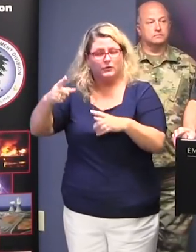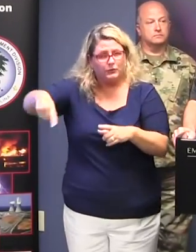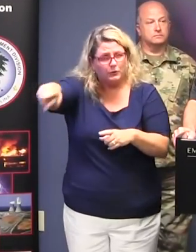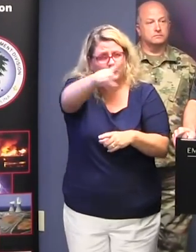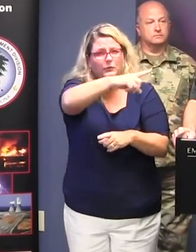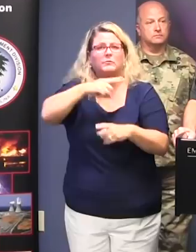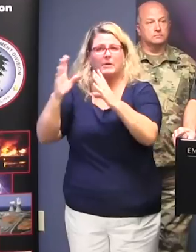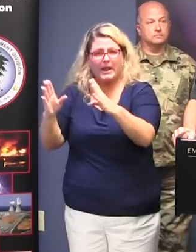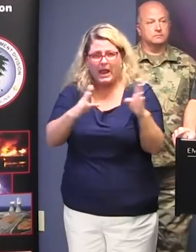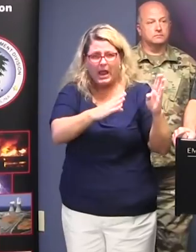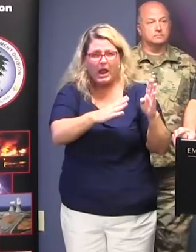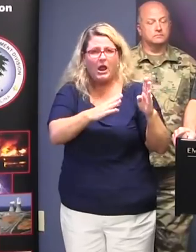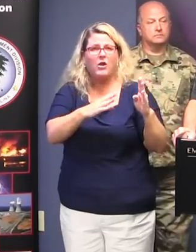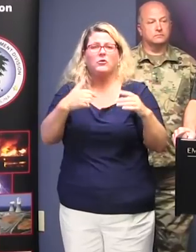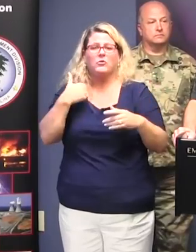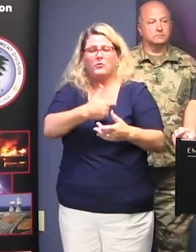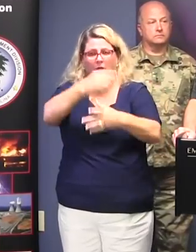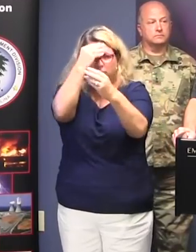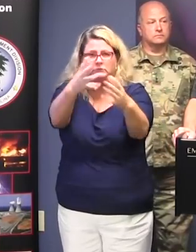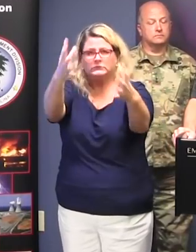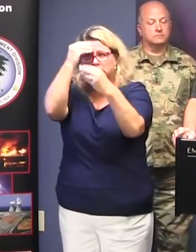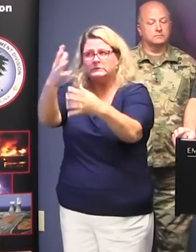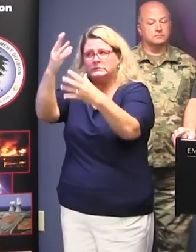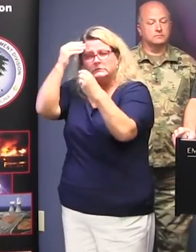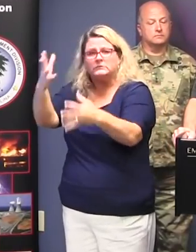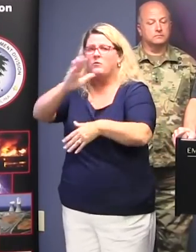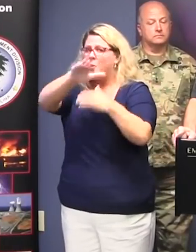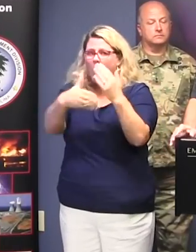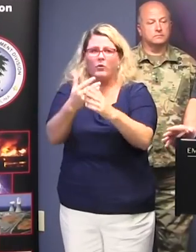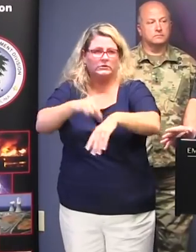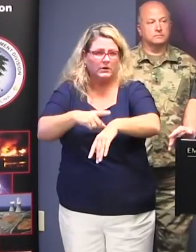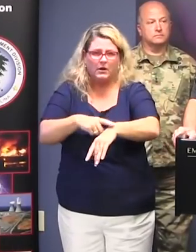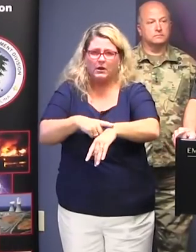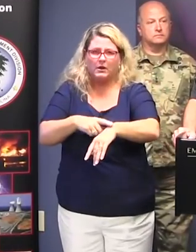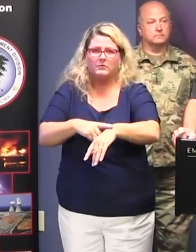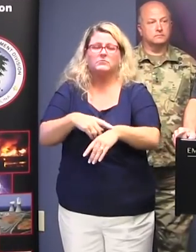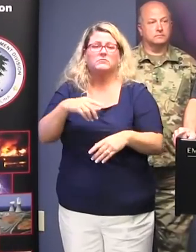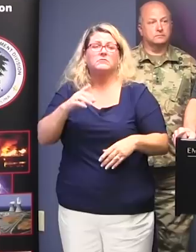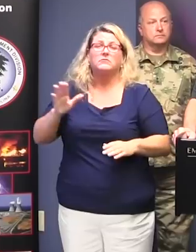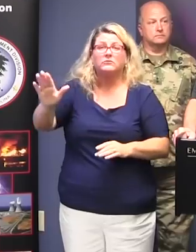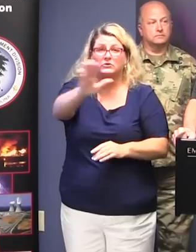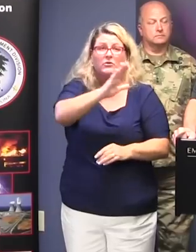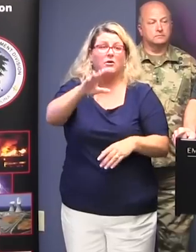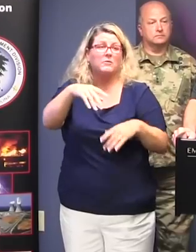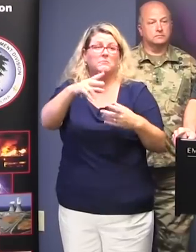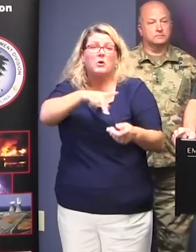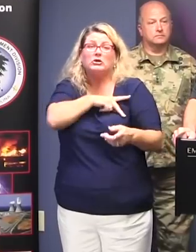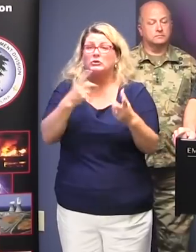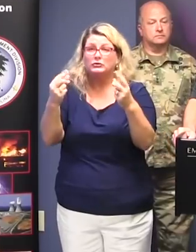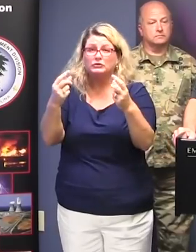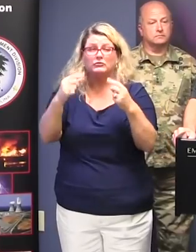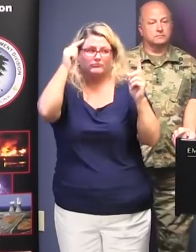social media campaign where we're pushing out information all the time. In terms of the personal preparedness, and the governor's already talked about